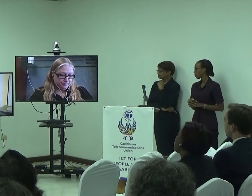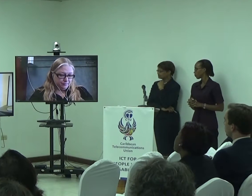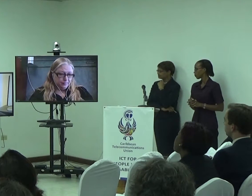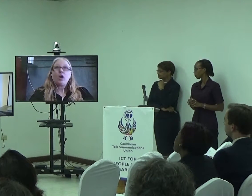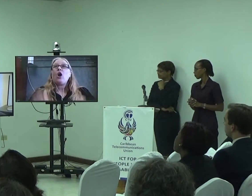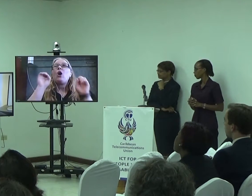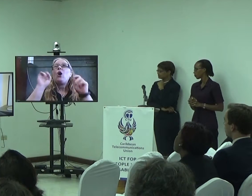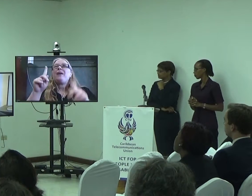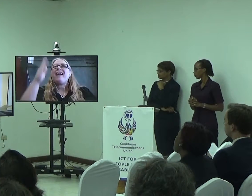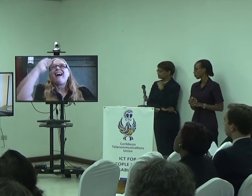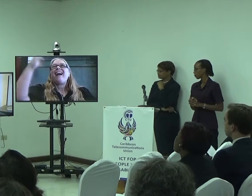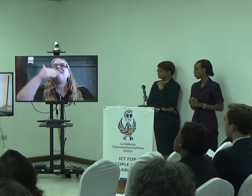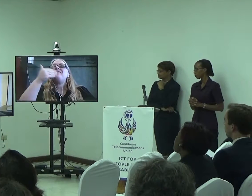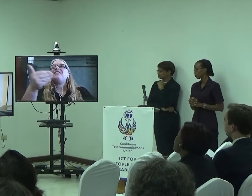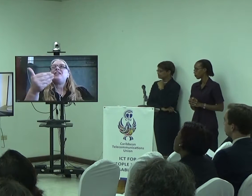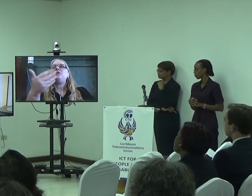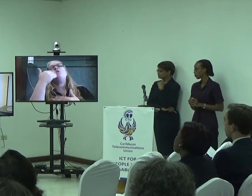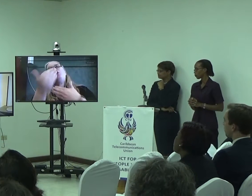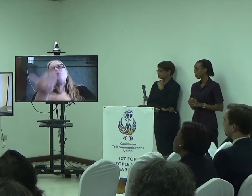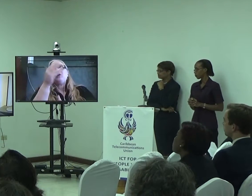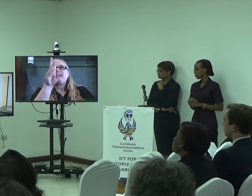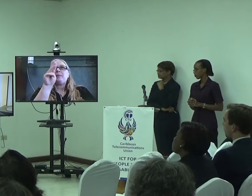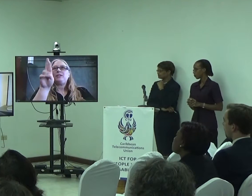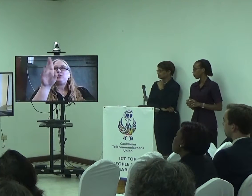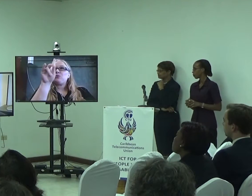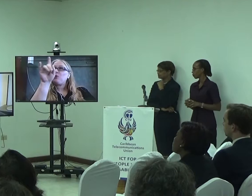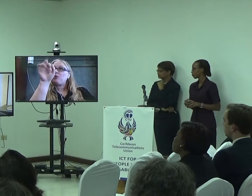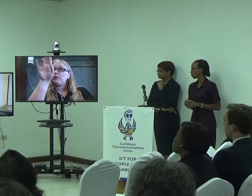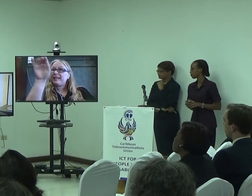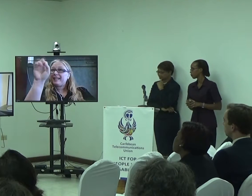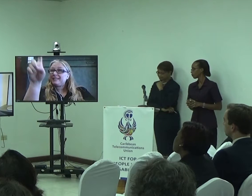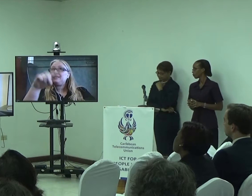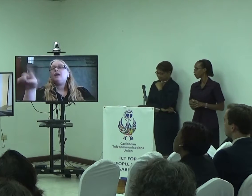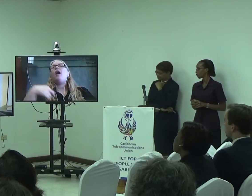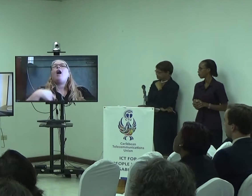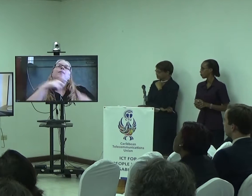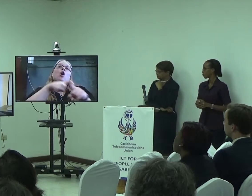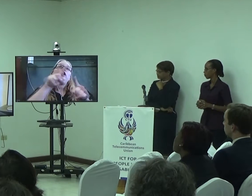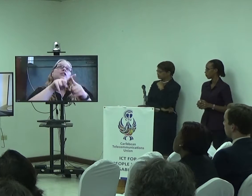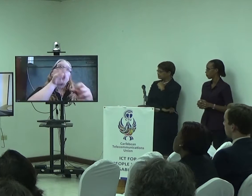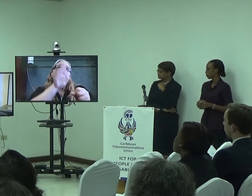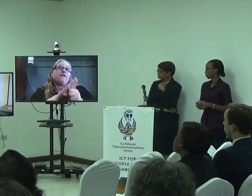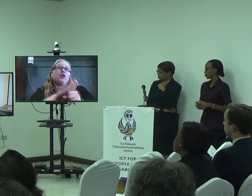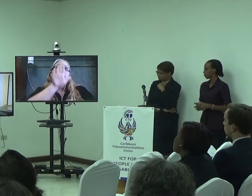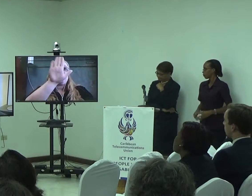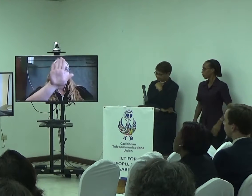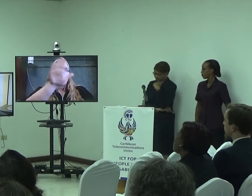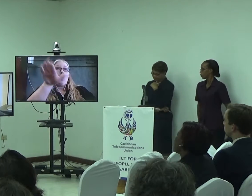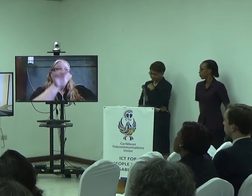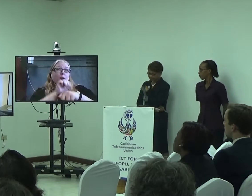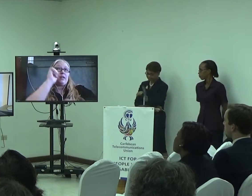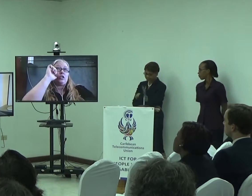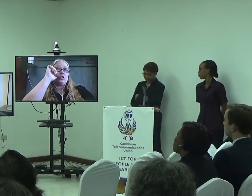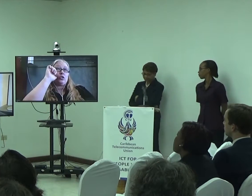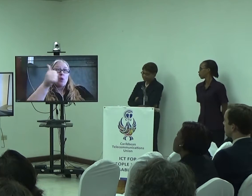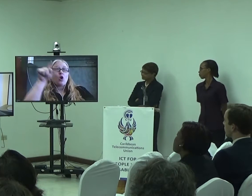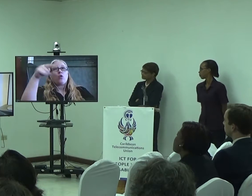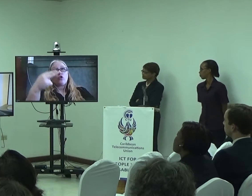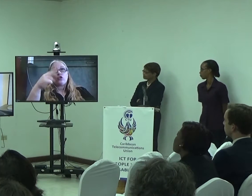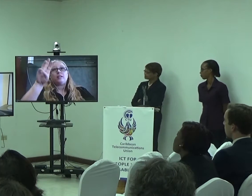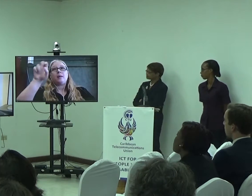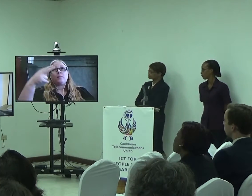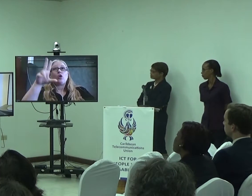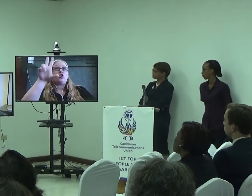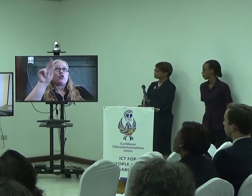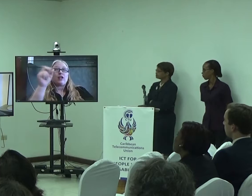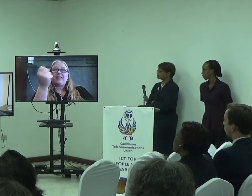Okay, thank you. Good morning, Mr. Rodriguez. I'm coming to the program for one-time. We're here at 8 a.m. I'm here to say we'll here at 10